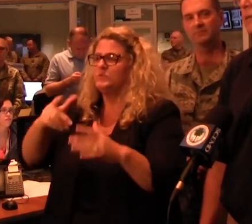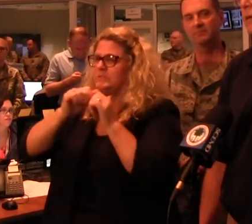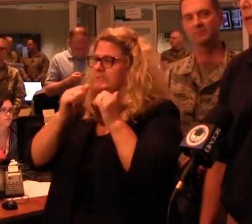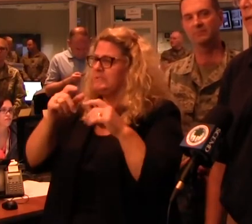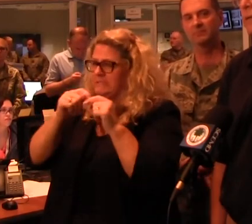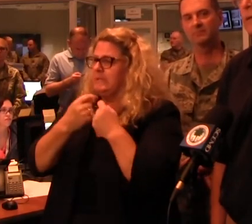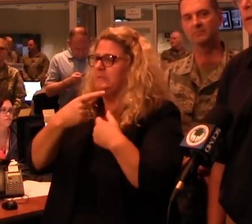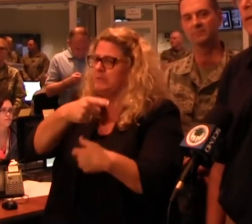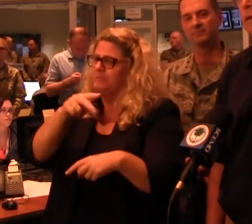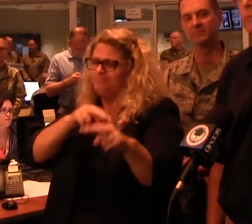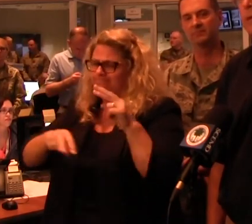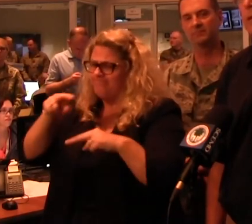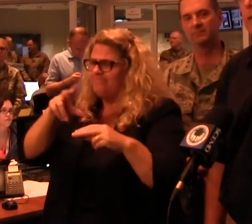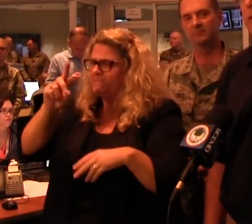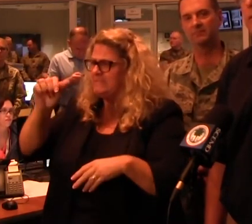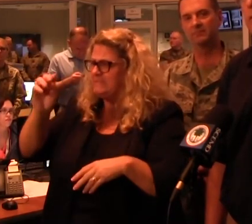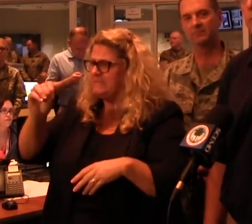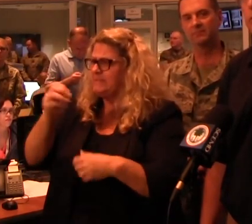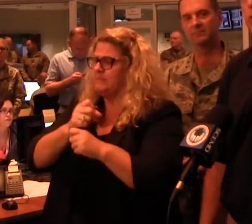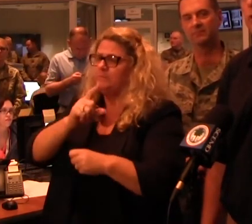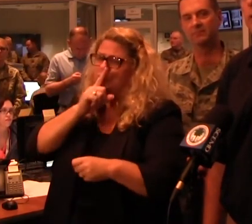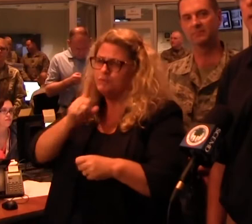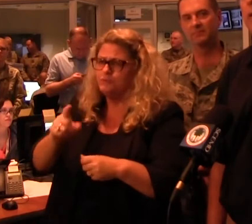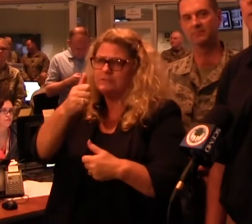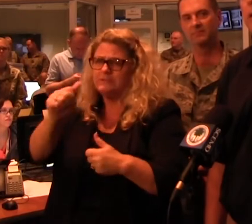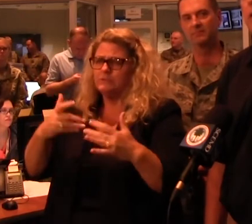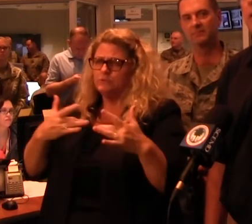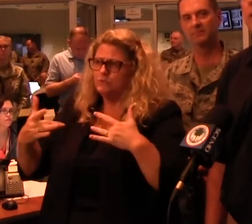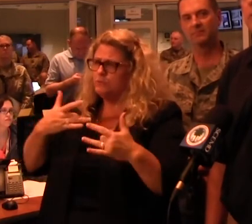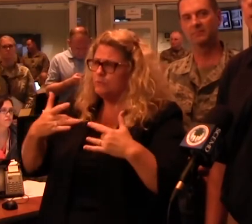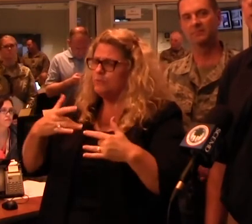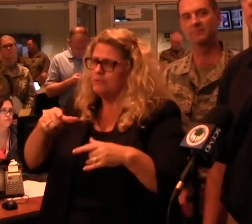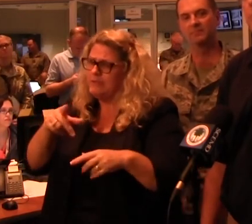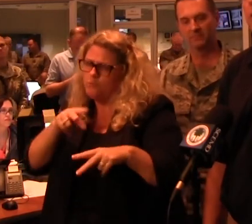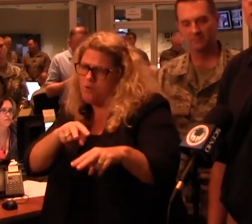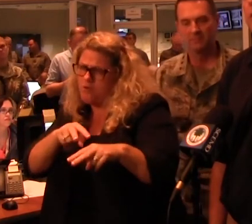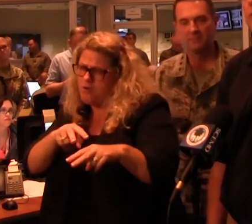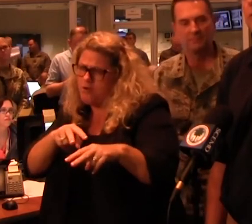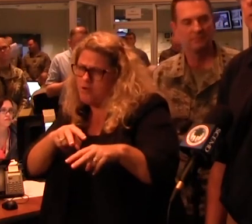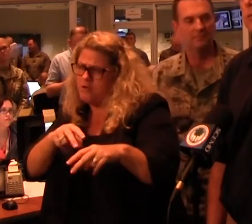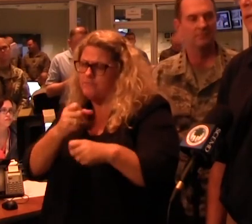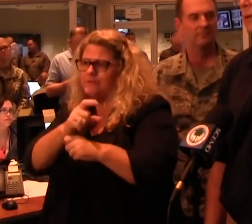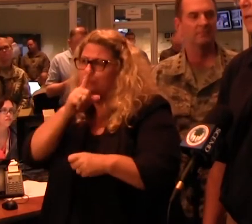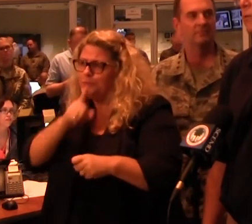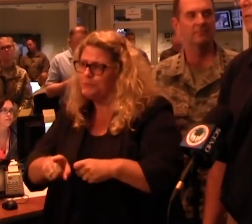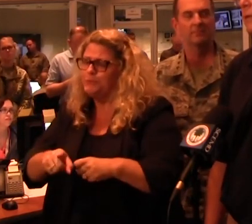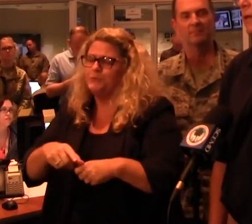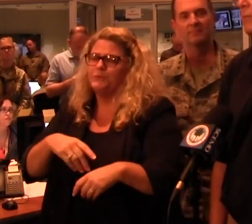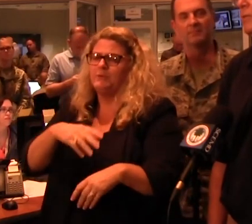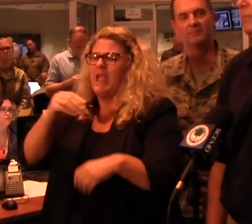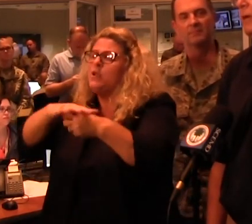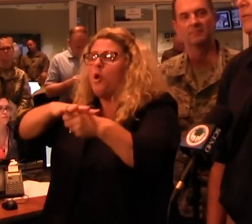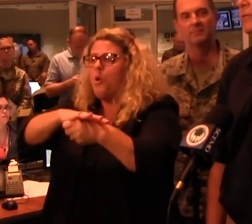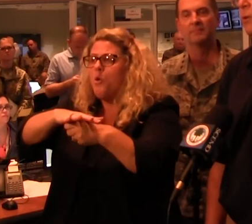They've got eyes on many of the dams that are of concern right now to make sure that they monitor that very closely. And the local